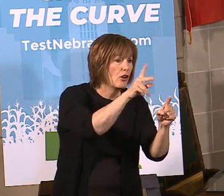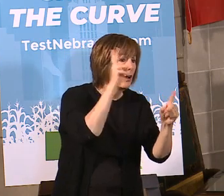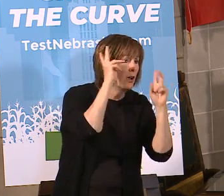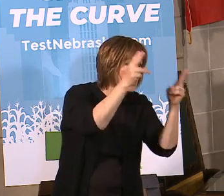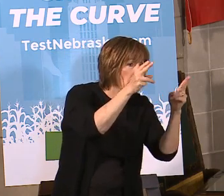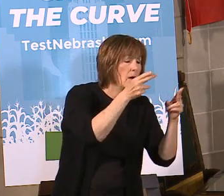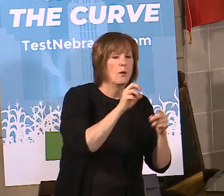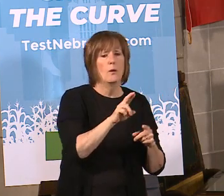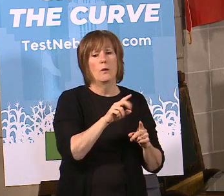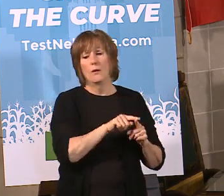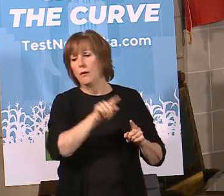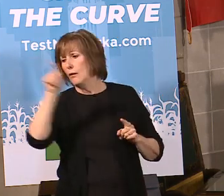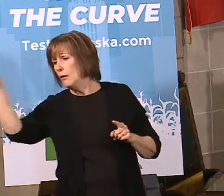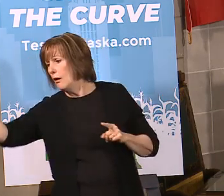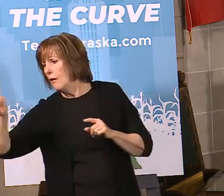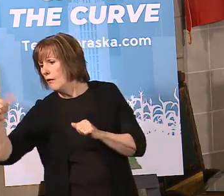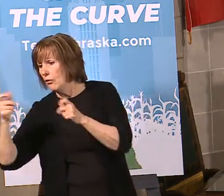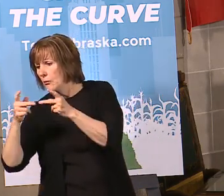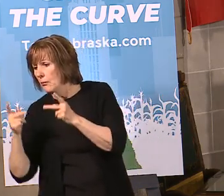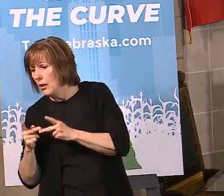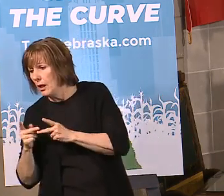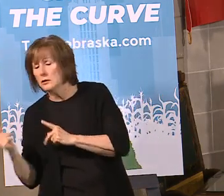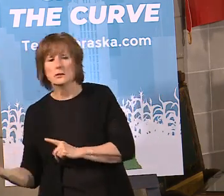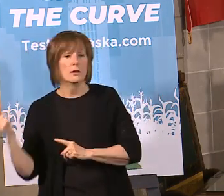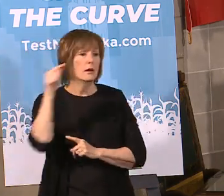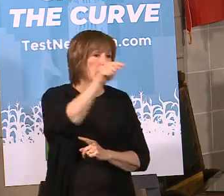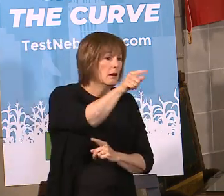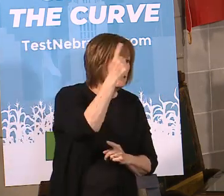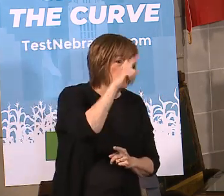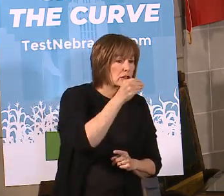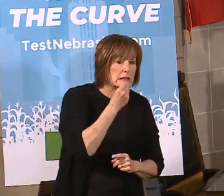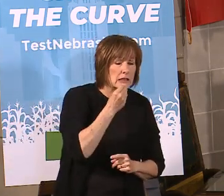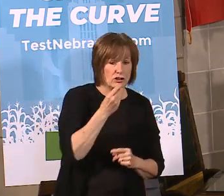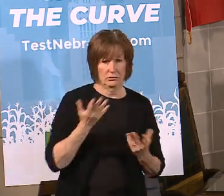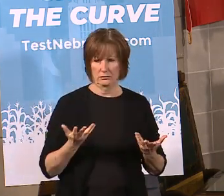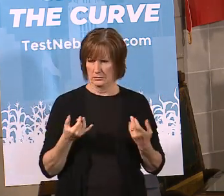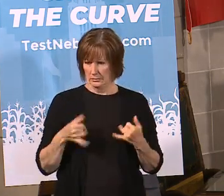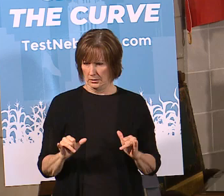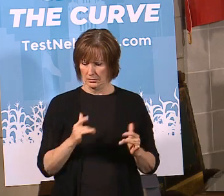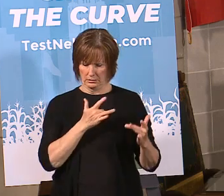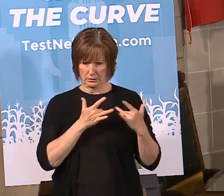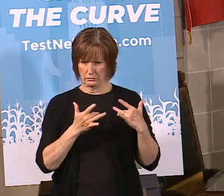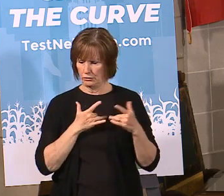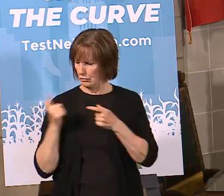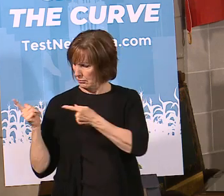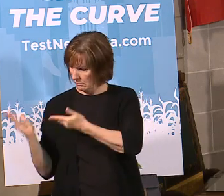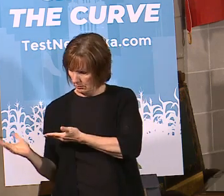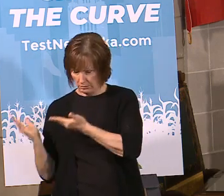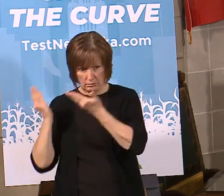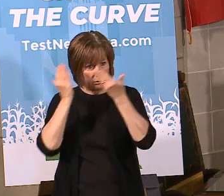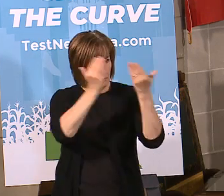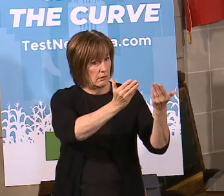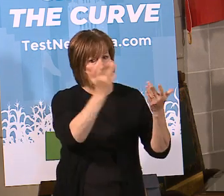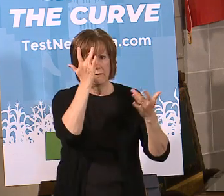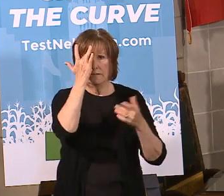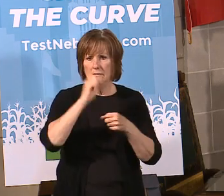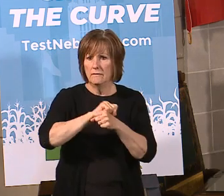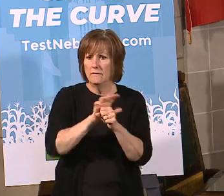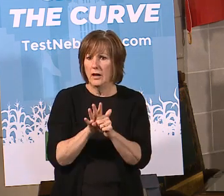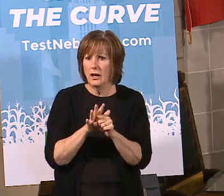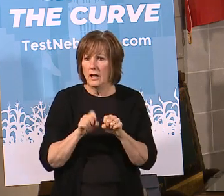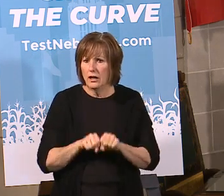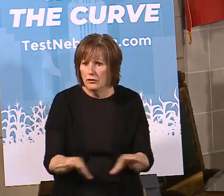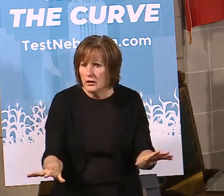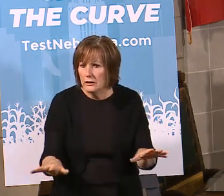to Broken Bow for a massage or someone from Grand Island could go to York for dinner. Wouldn't there still be a concern that the virus could potentially spread if people from in